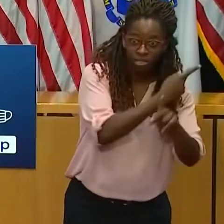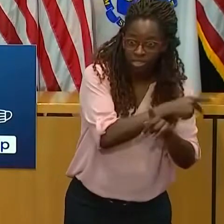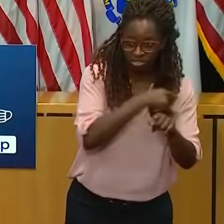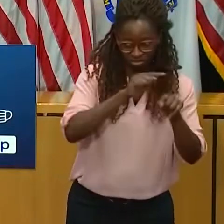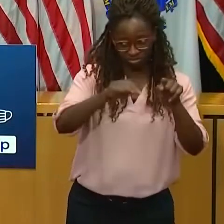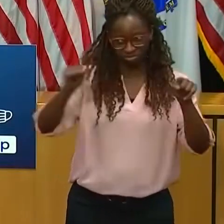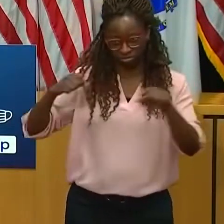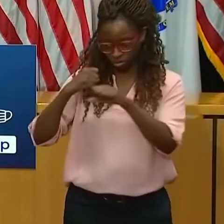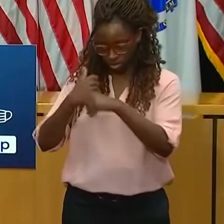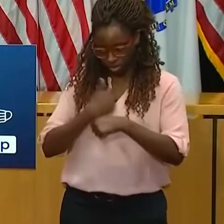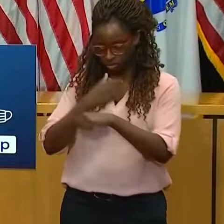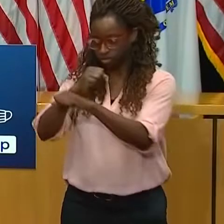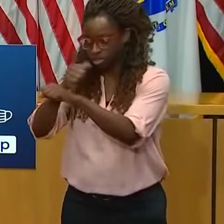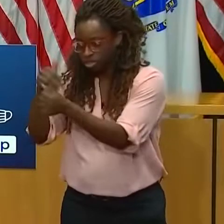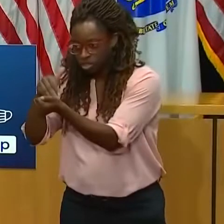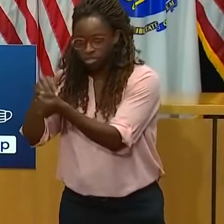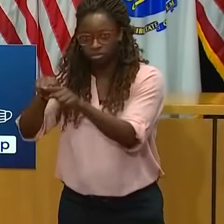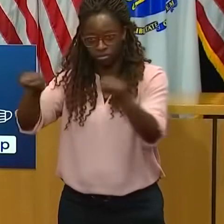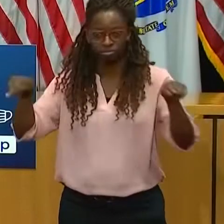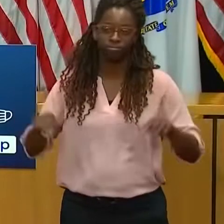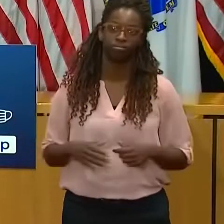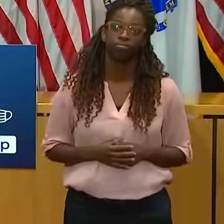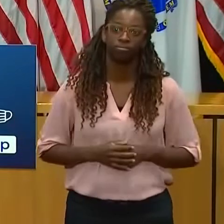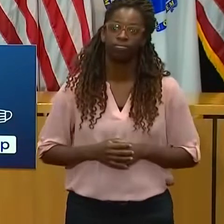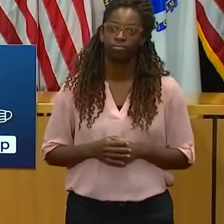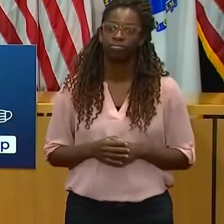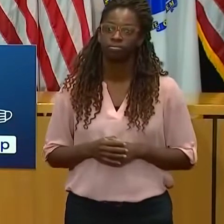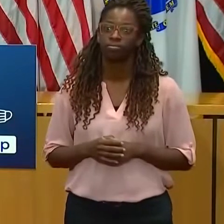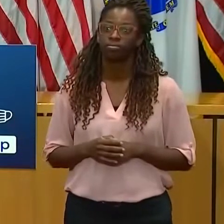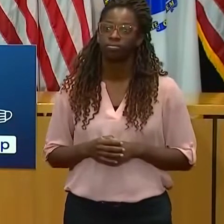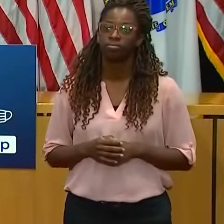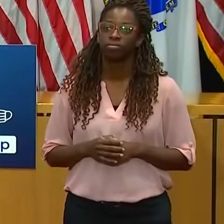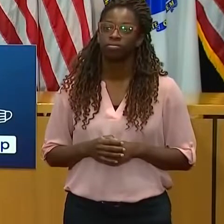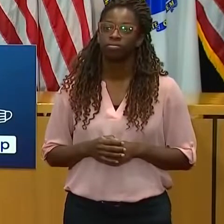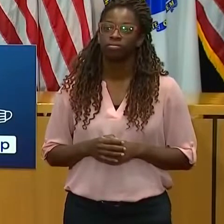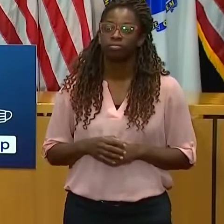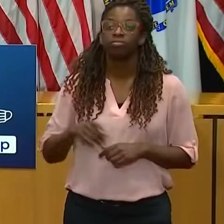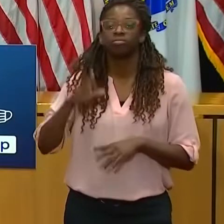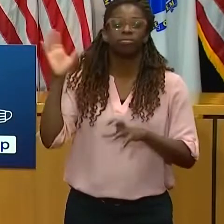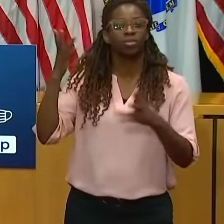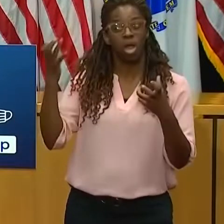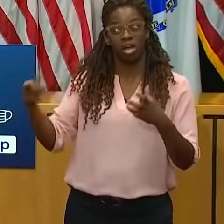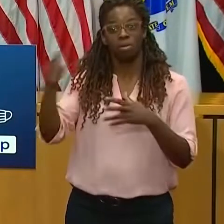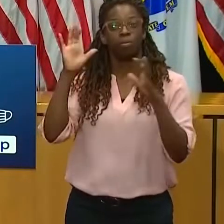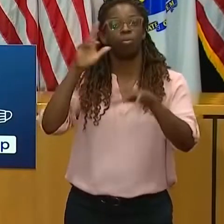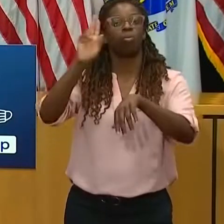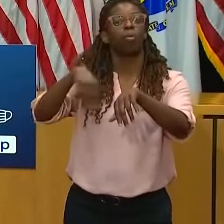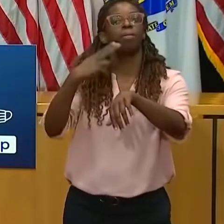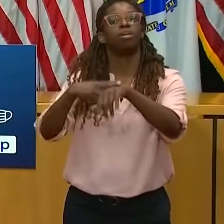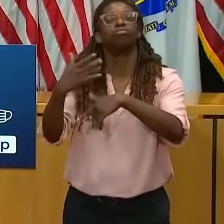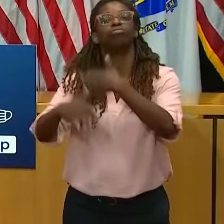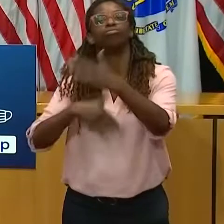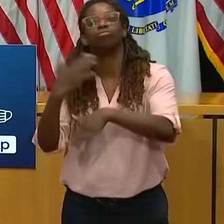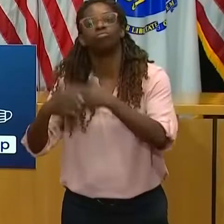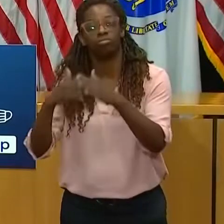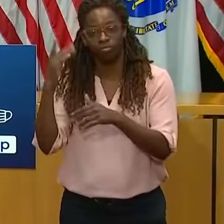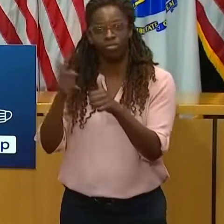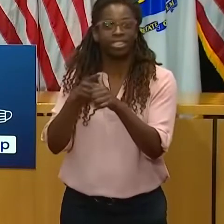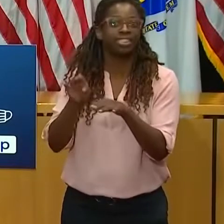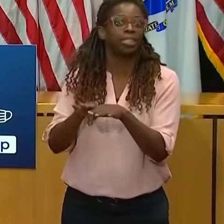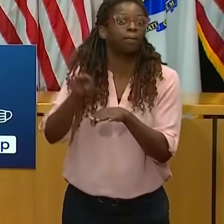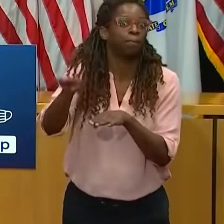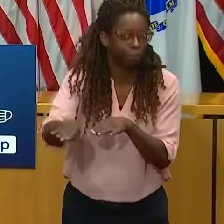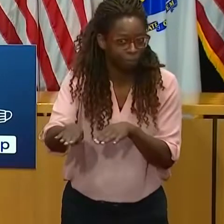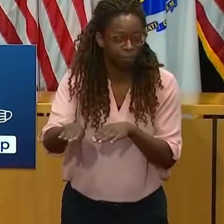and it's a huge step toward getting back to something a little more normal. And this afternoon, the first health care